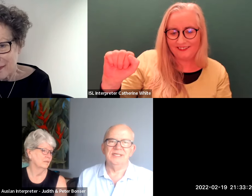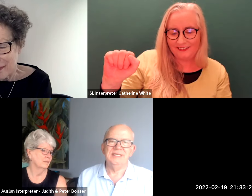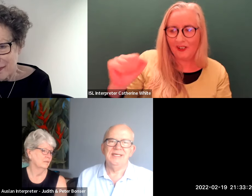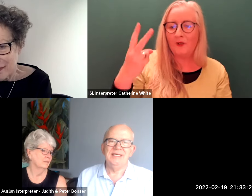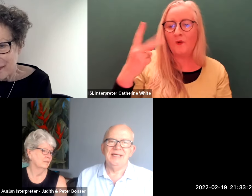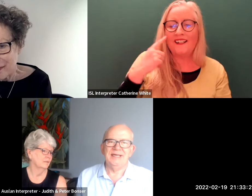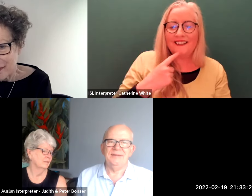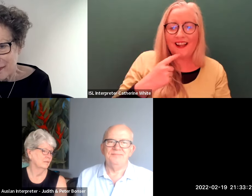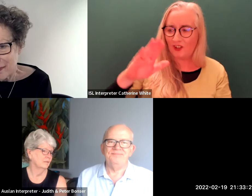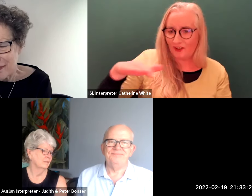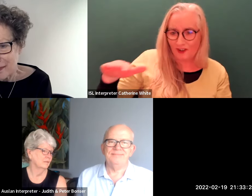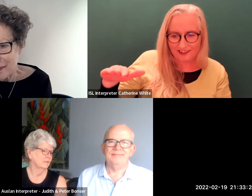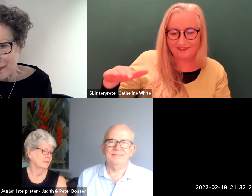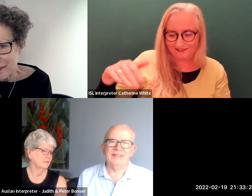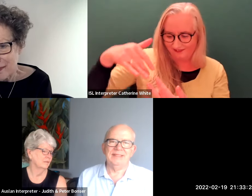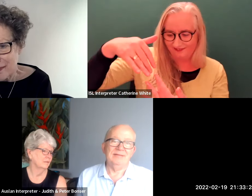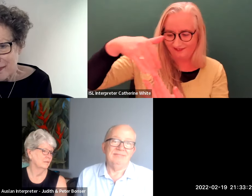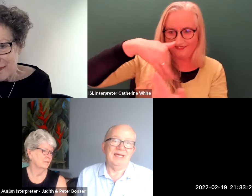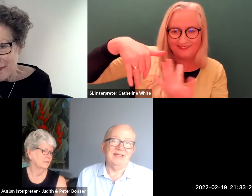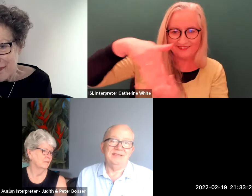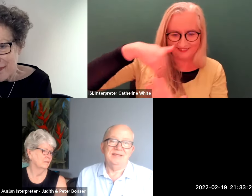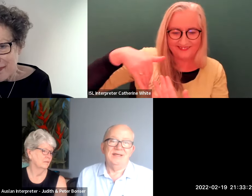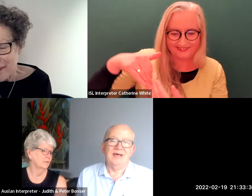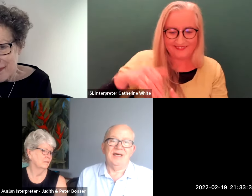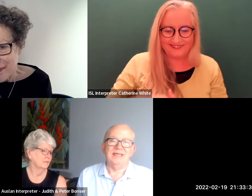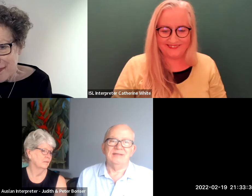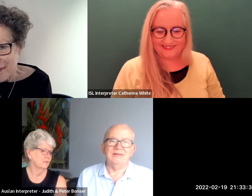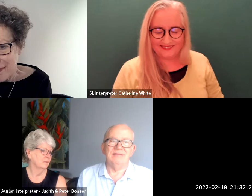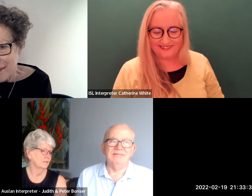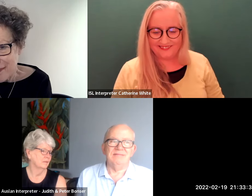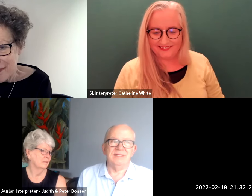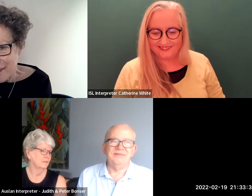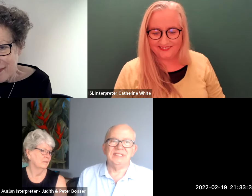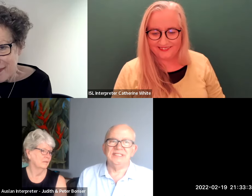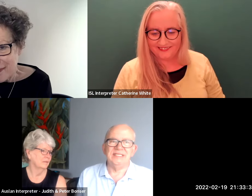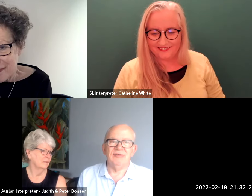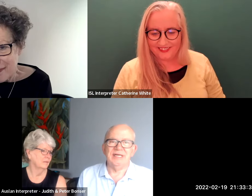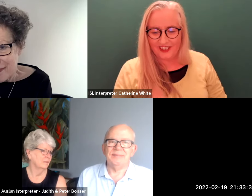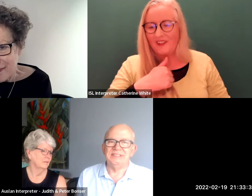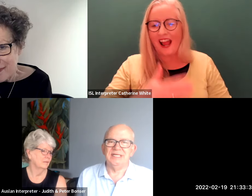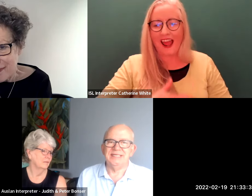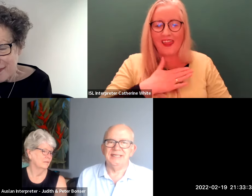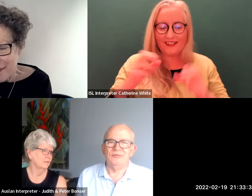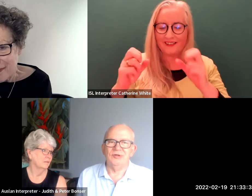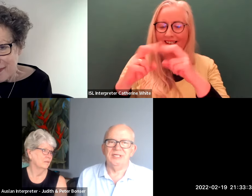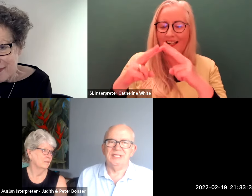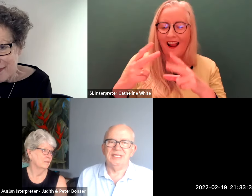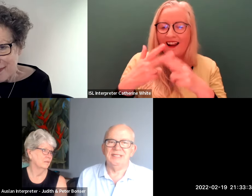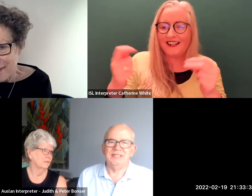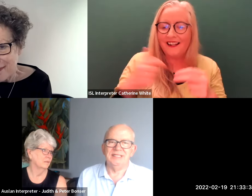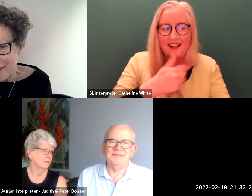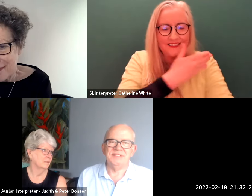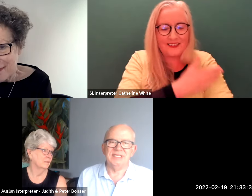children um yeah and i lived in sydney right up until i started work